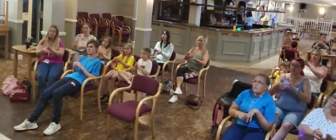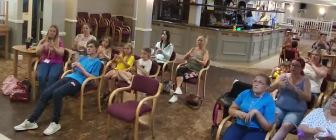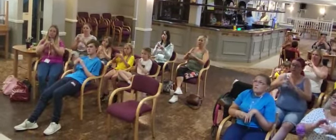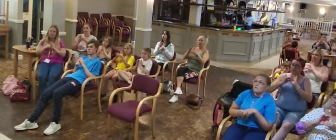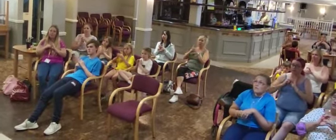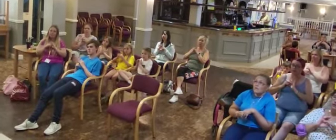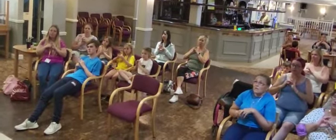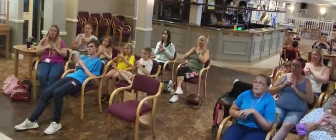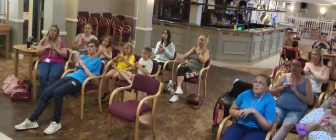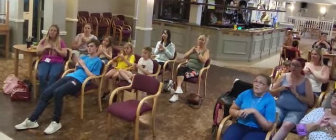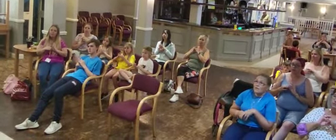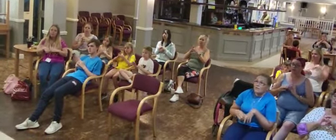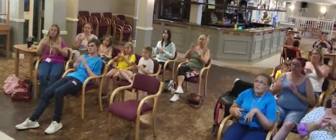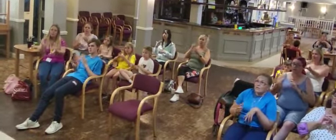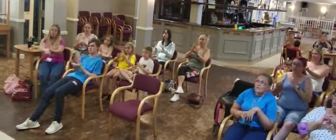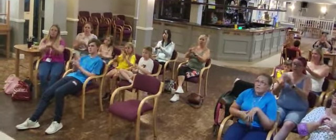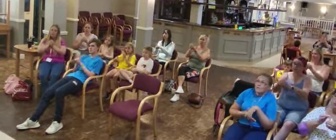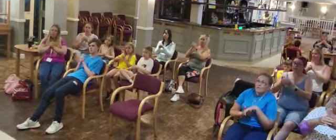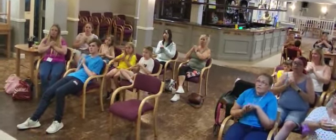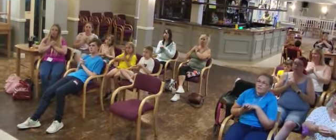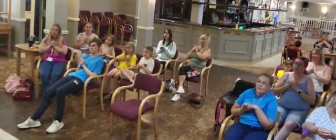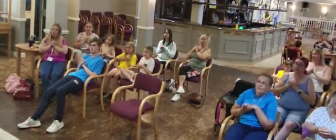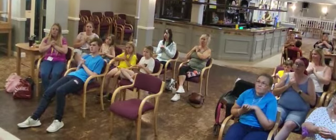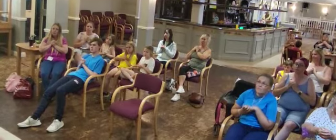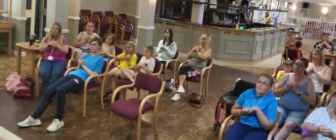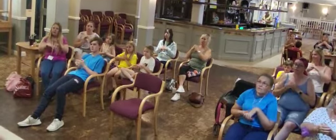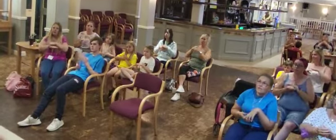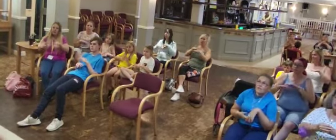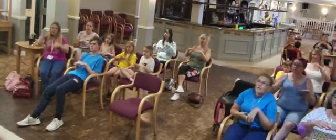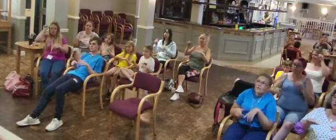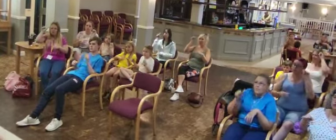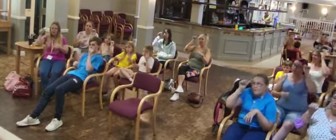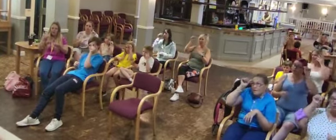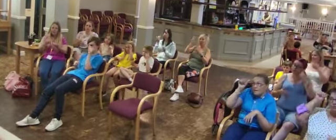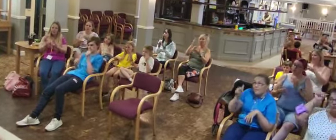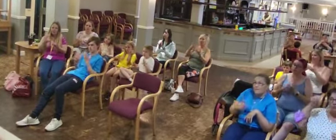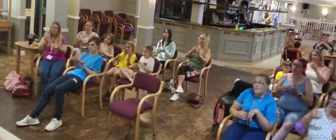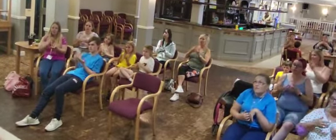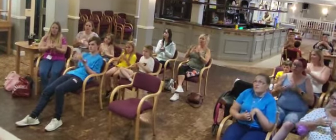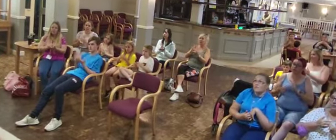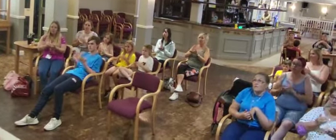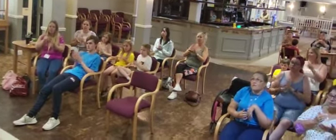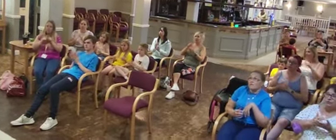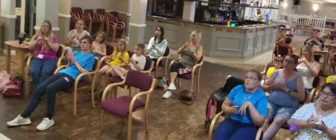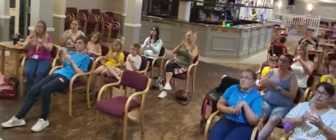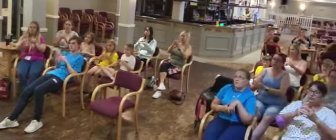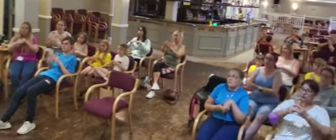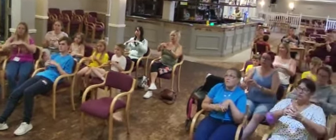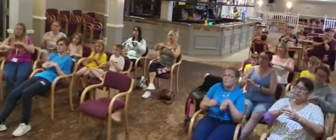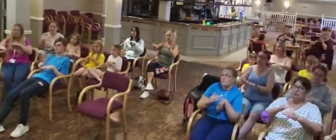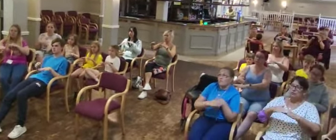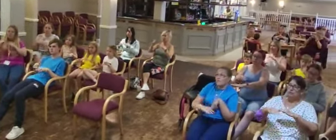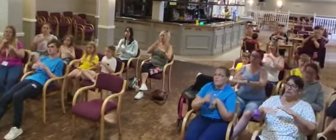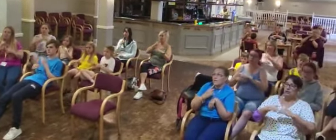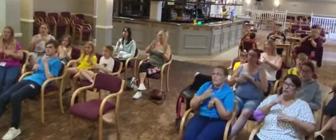be together She took my heart I don't know how it happened We take the floor, she said